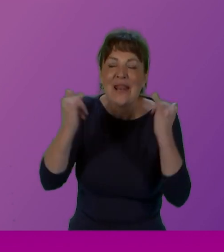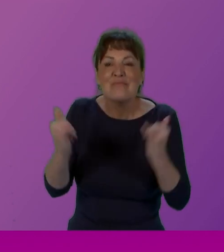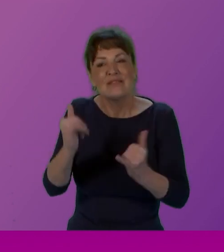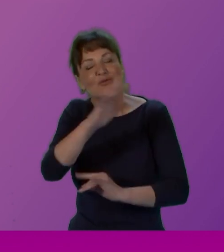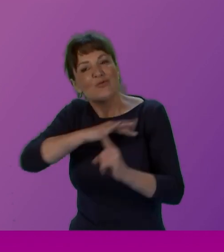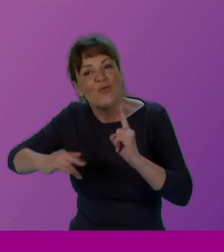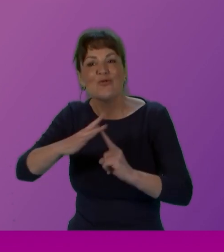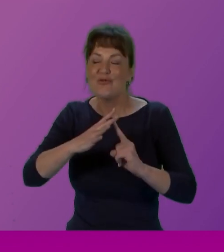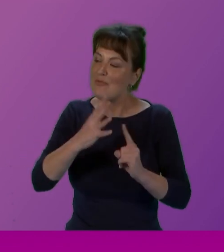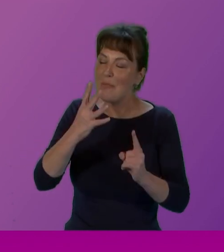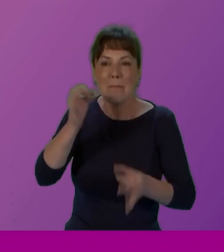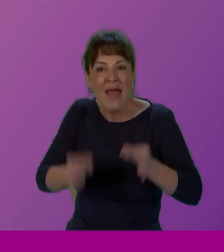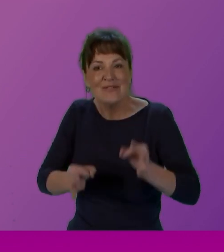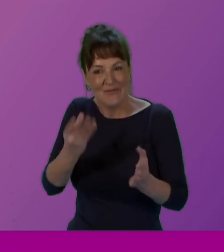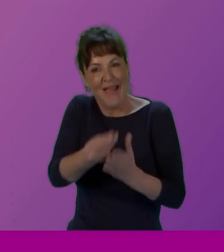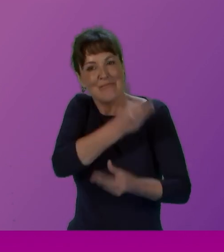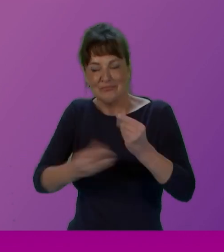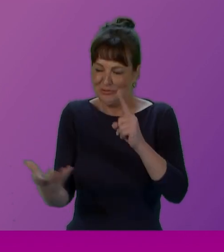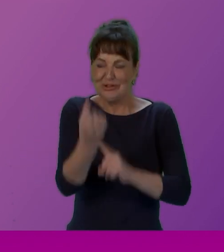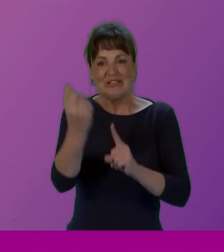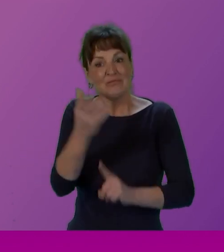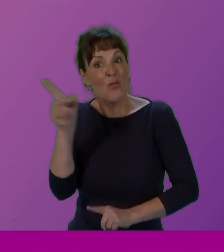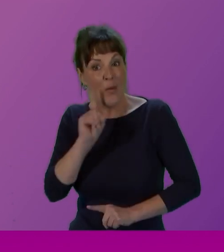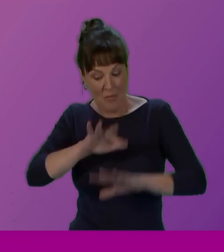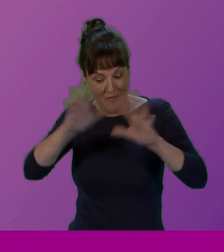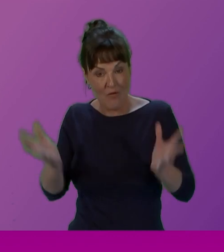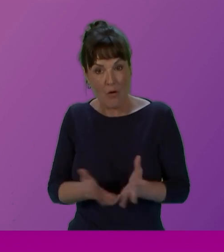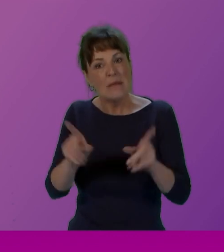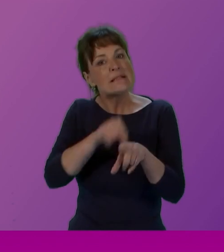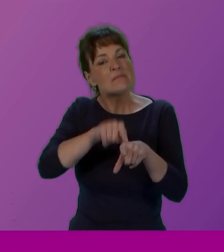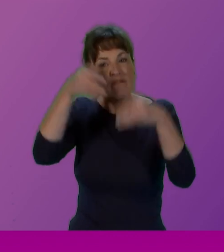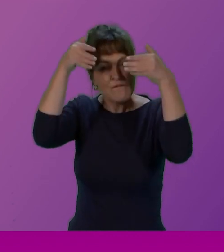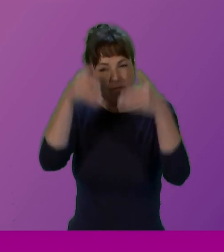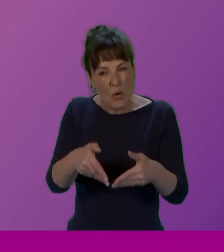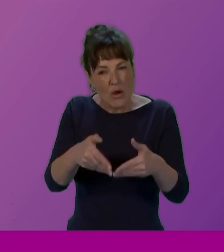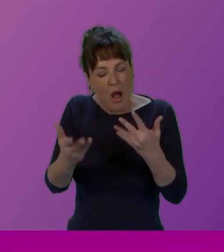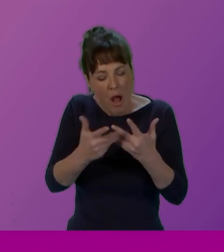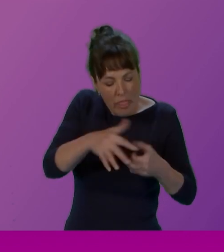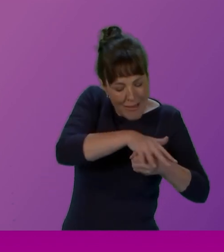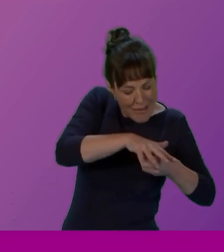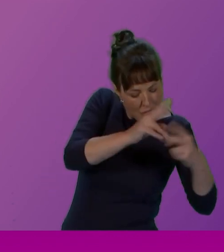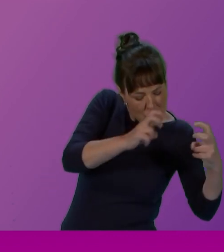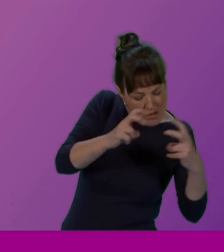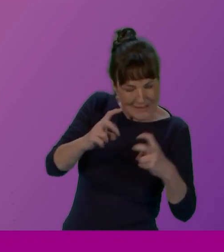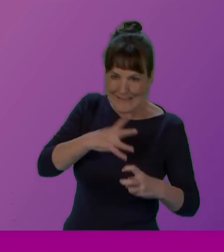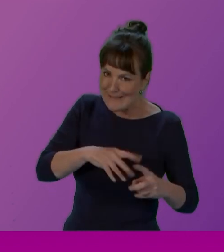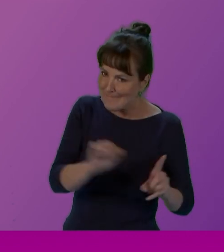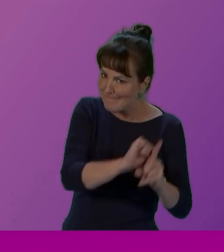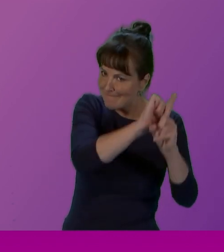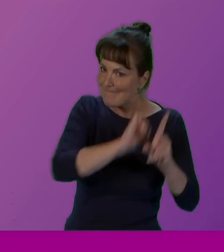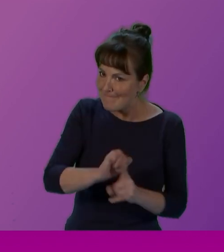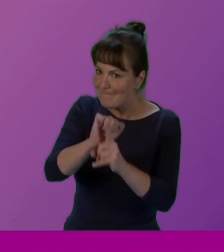achievements of women, while also focusing on areas that still require further improvement and action.